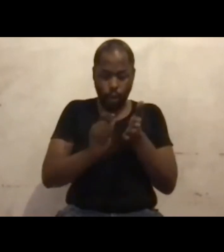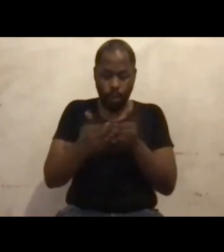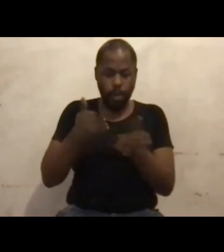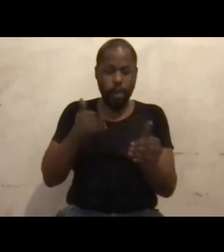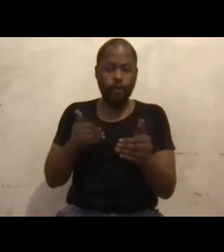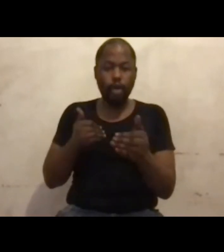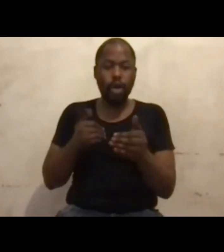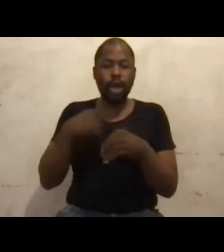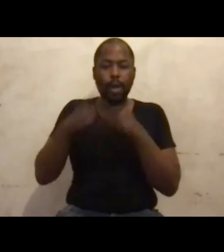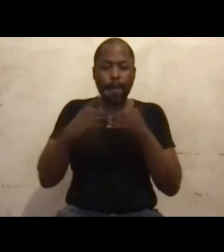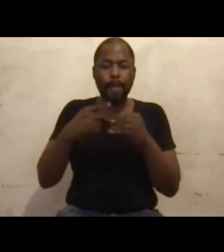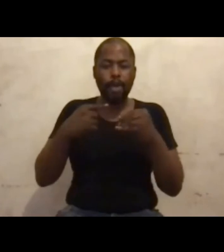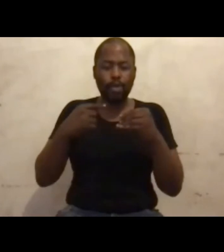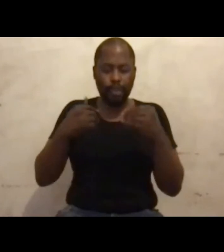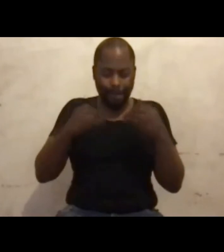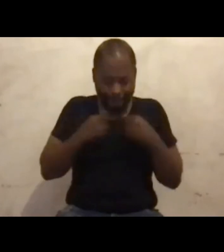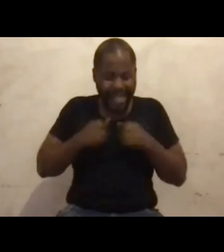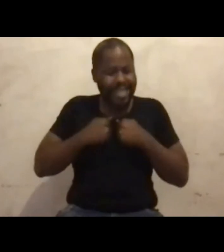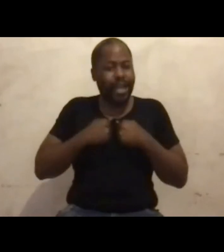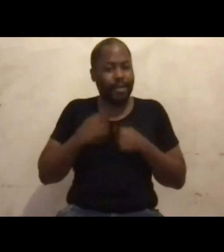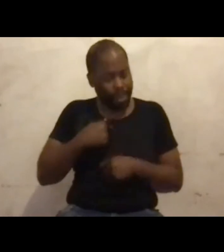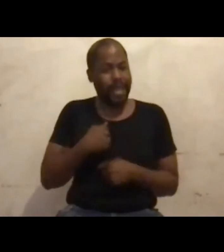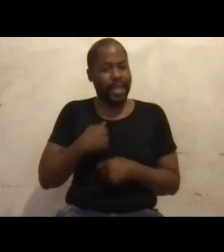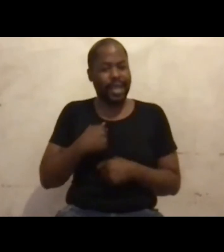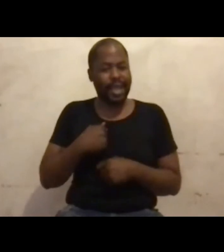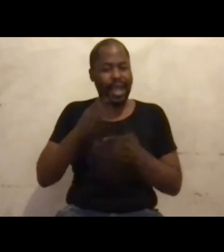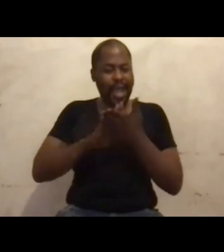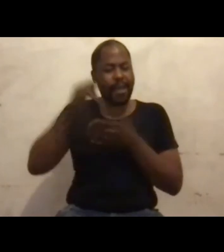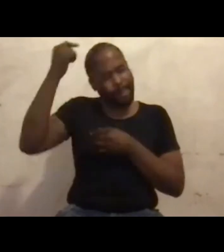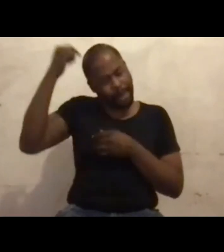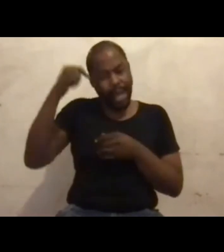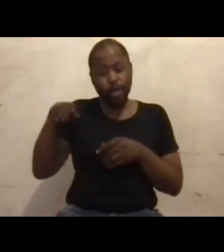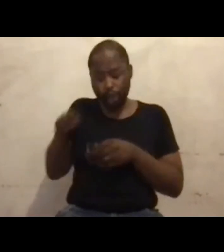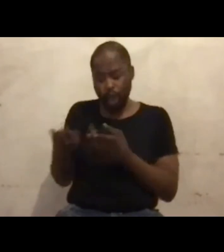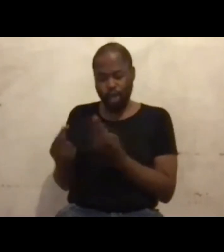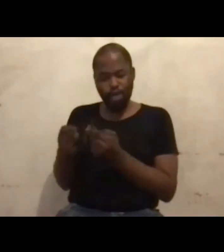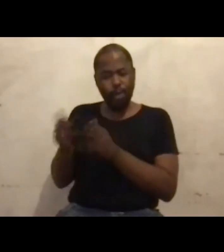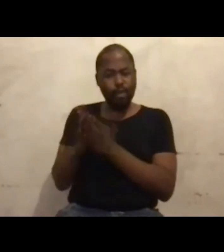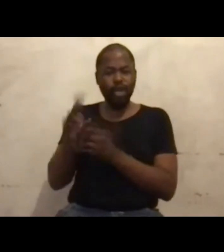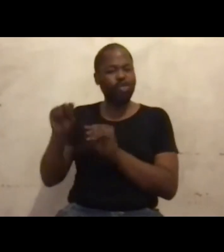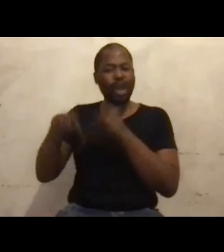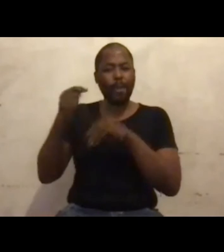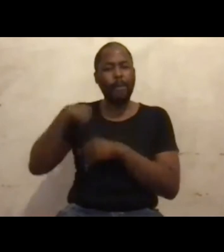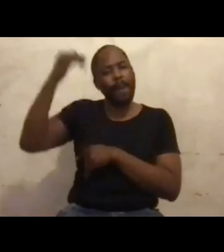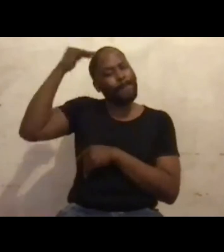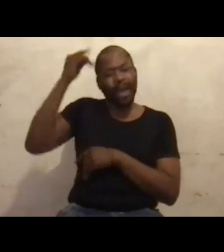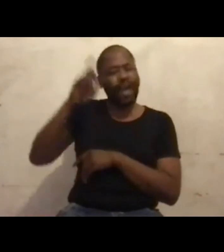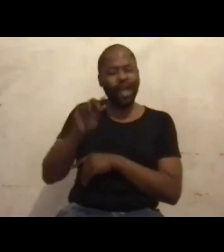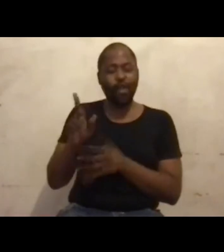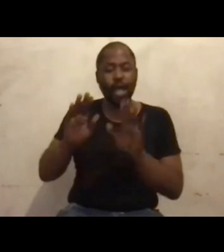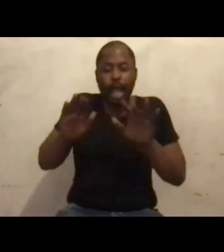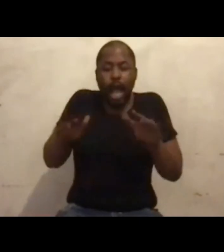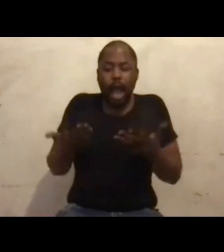me and my mind. This one is no longer about me and my mind, as I've already indicated. It's also about how other people